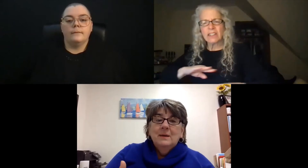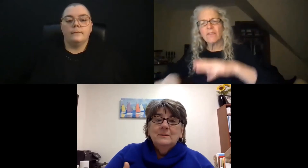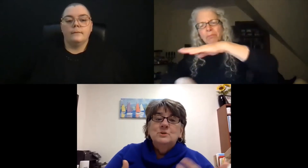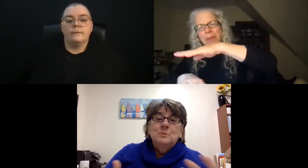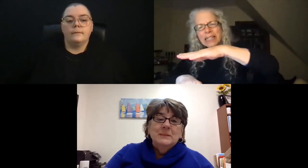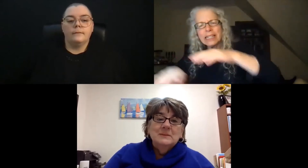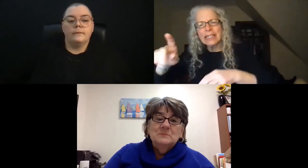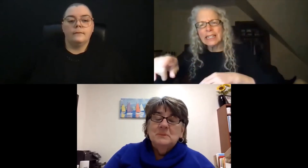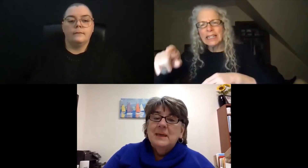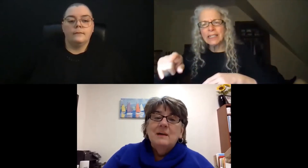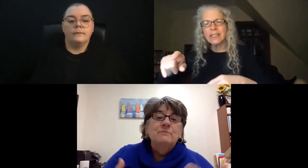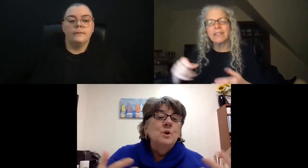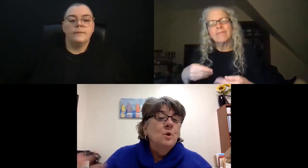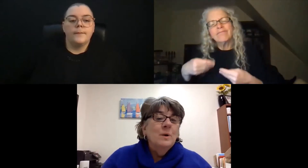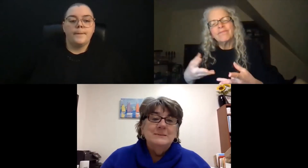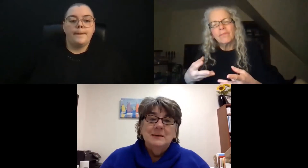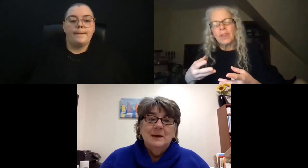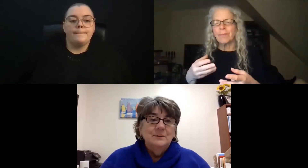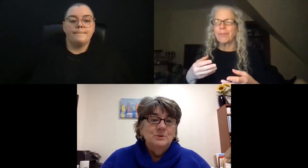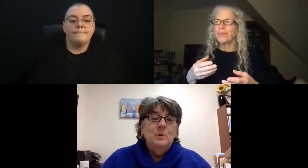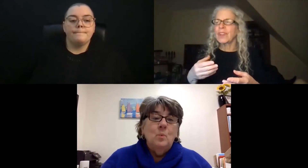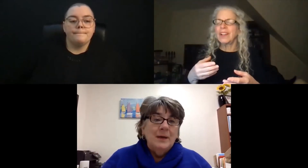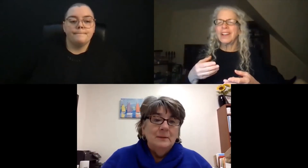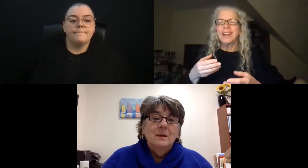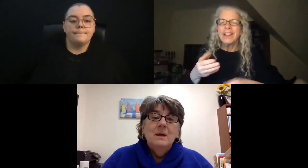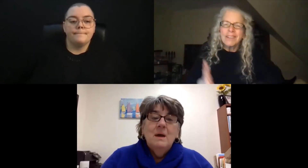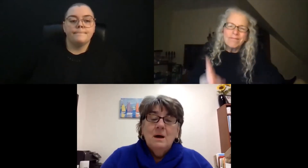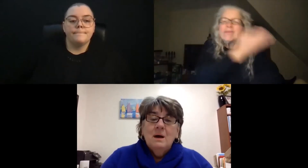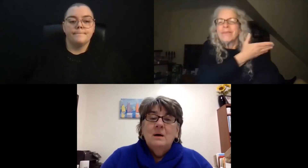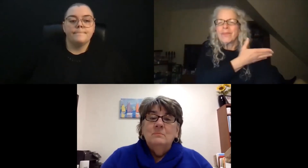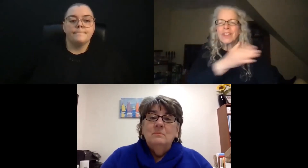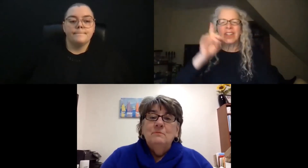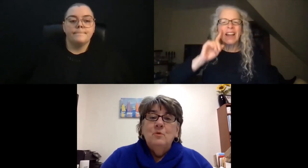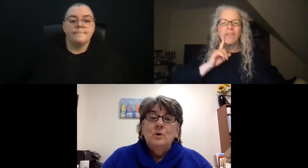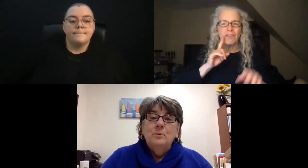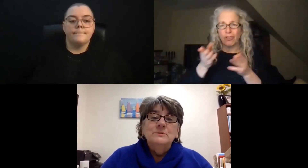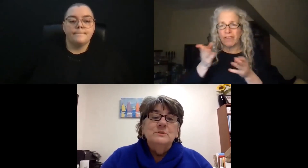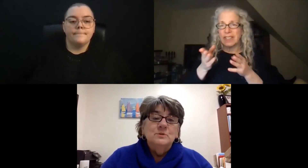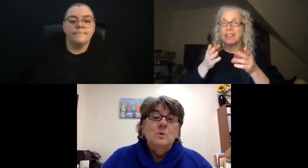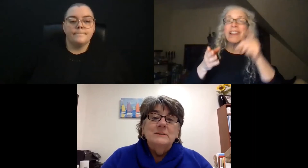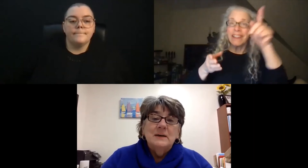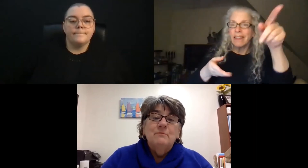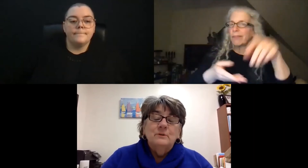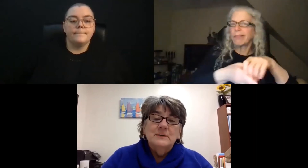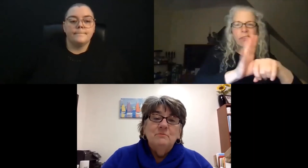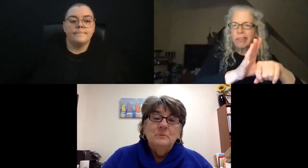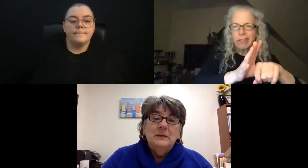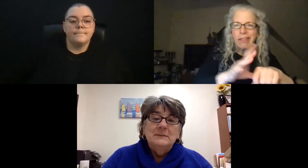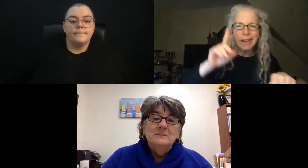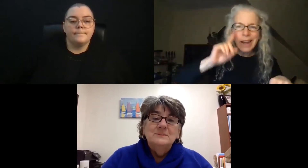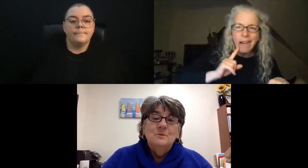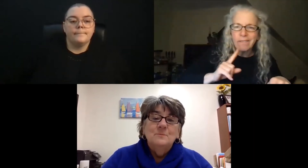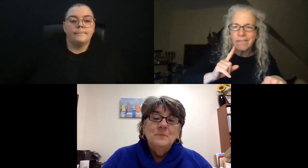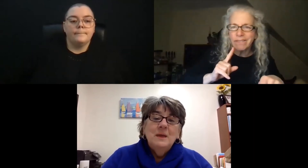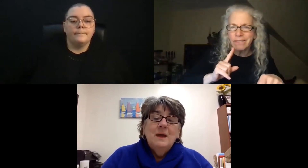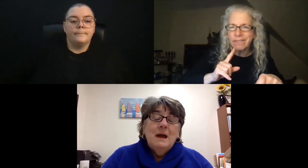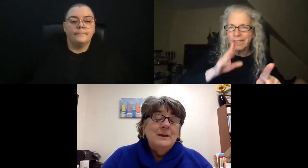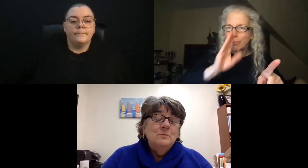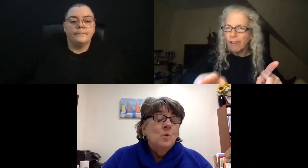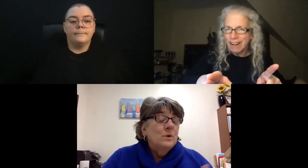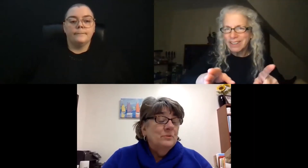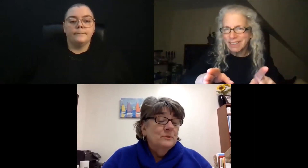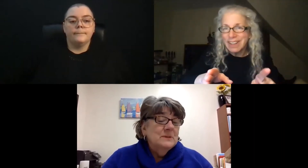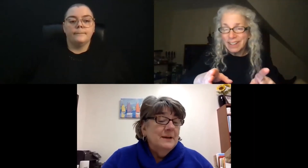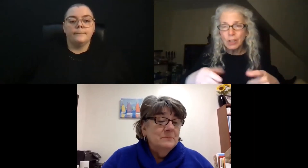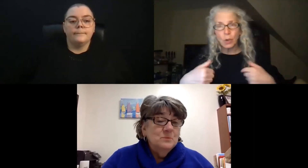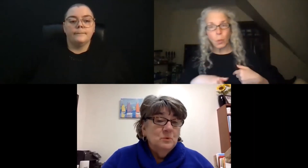doing this, but they have no idea how to do it well for persons who are deaf or deaf blind. So I